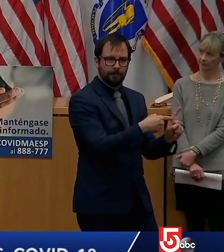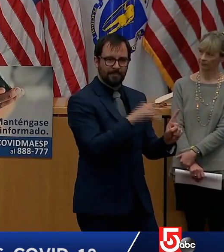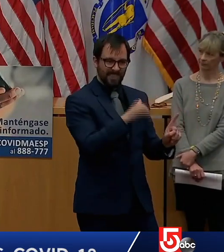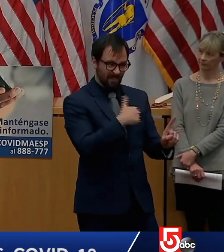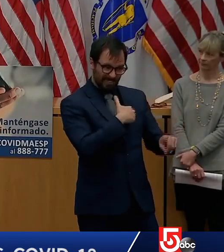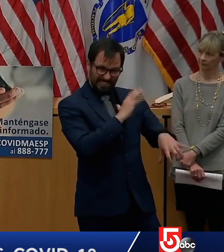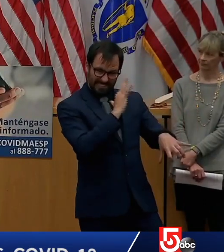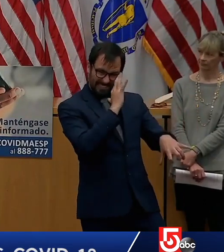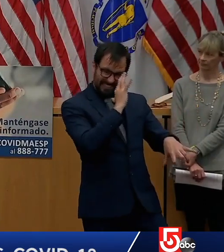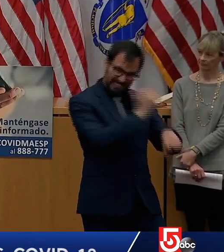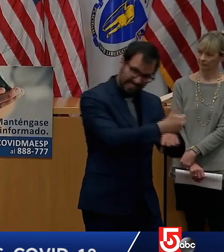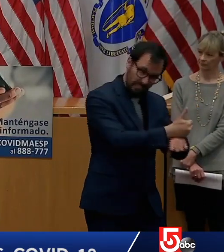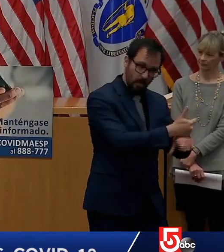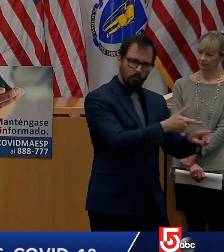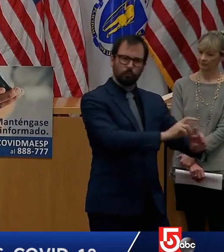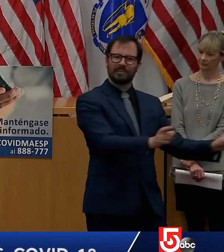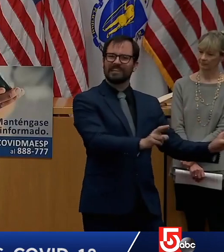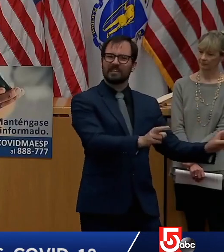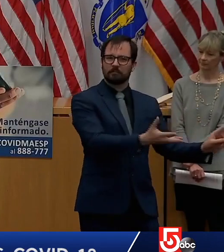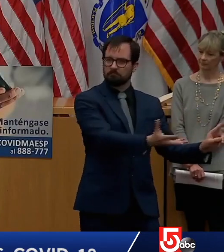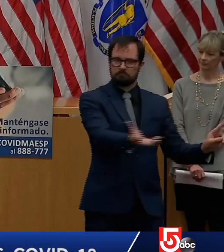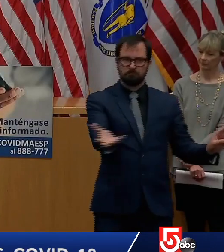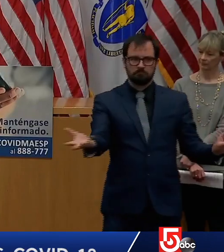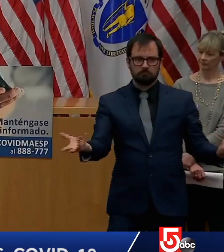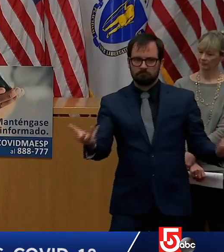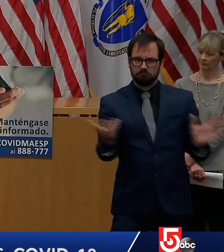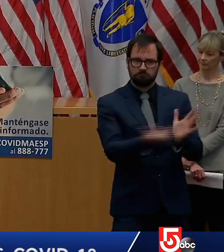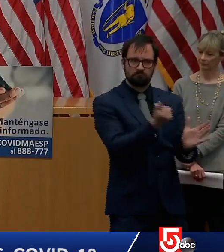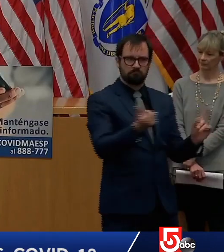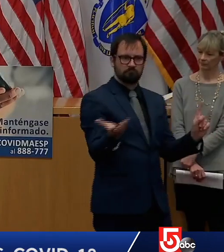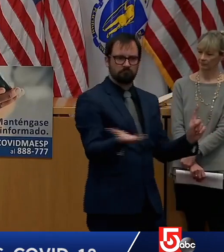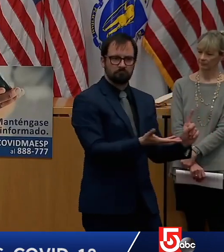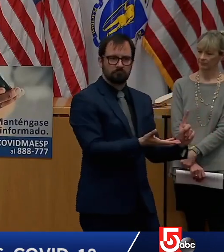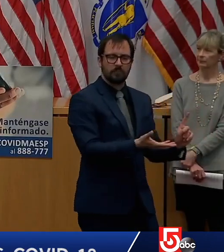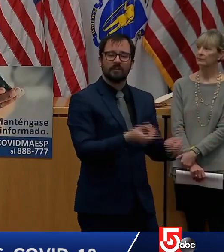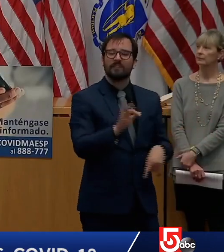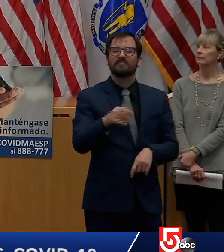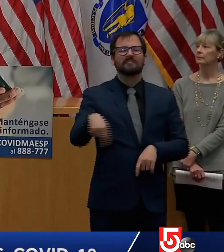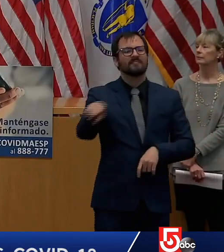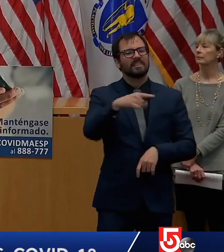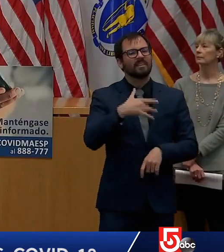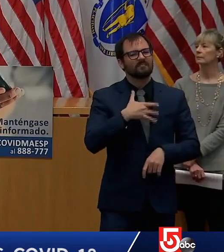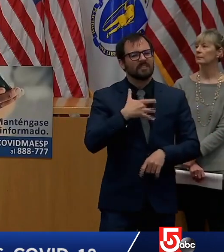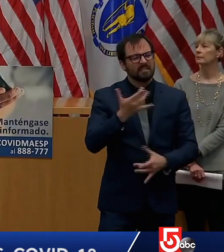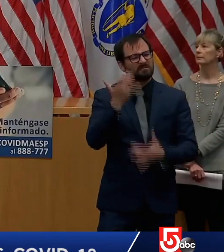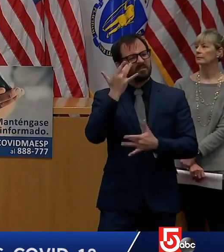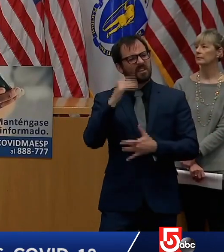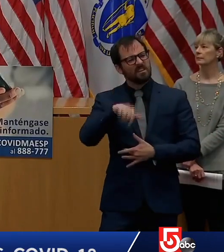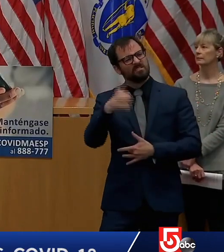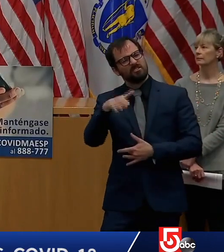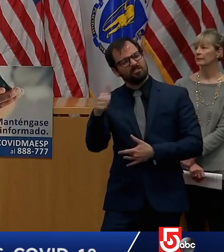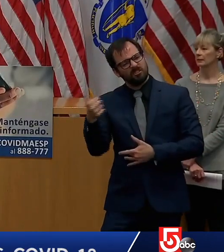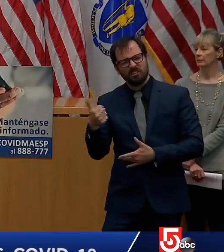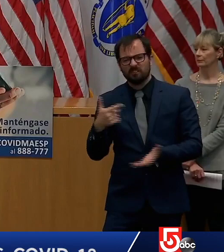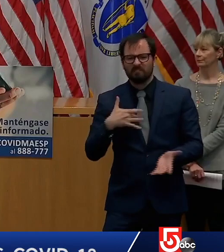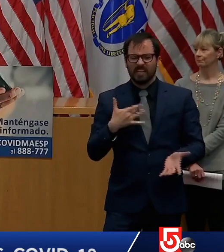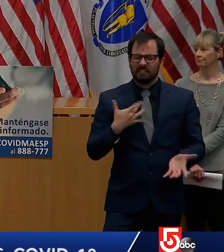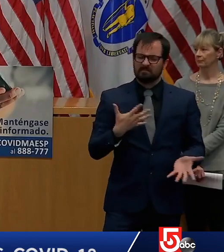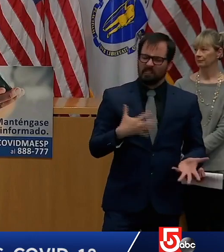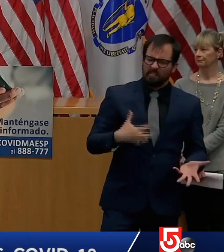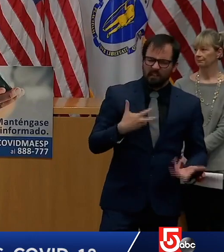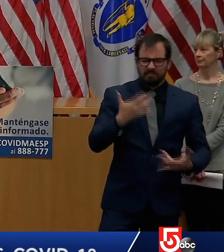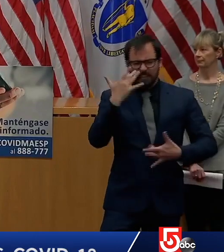problem that had nothing to do with covet 19 if you don't feel well please contact your clinicians engage